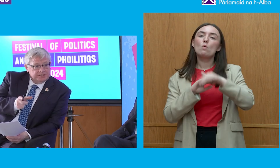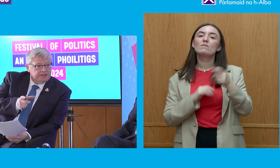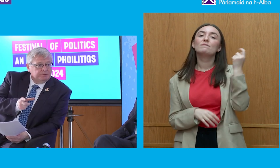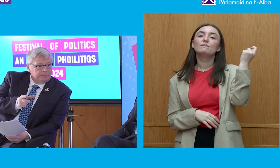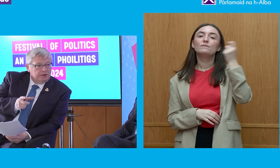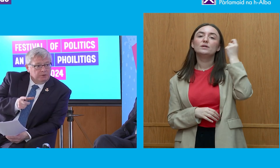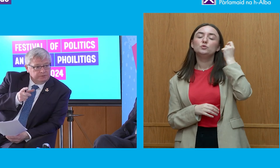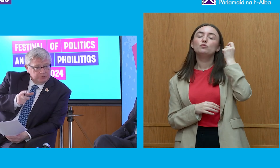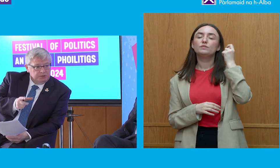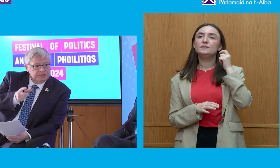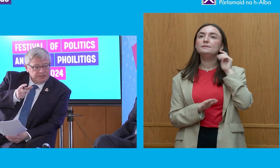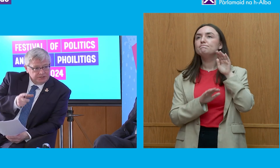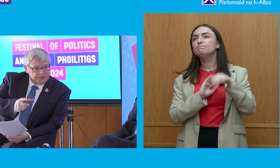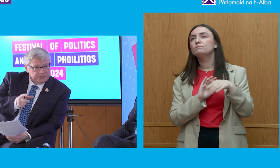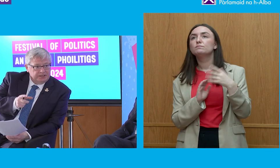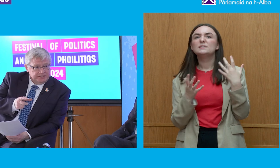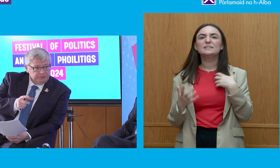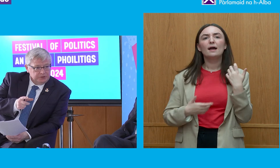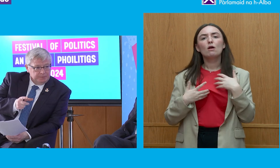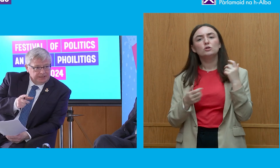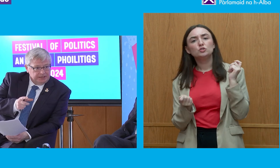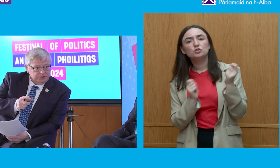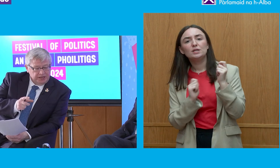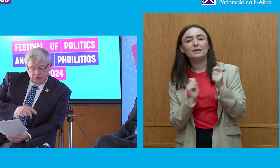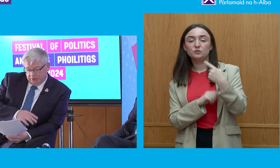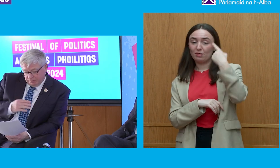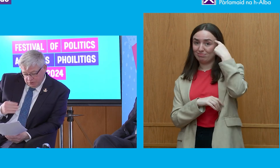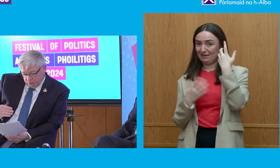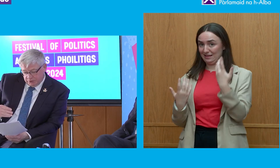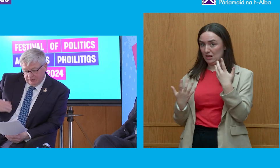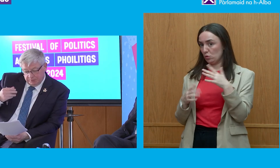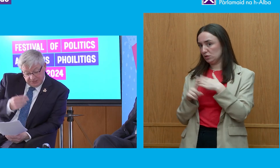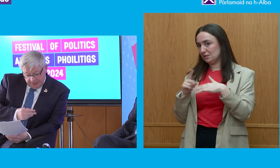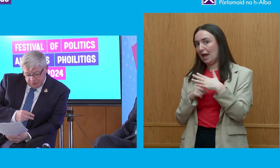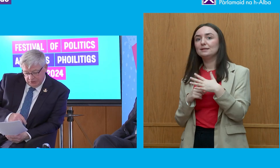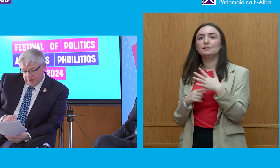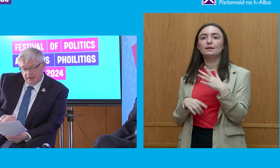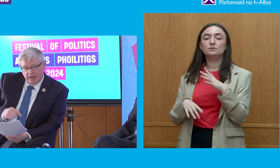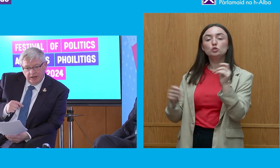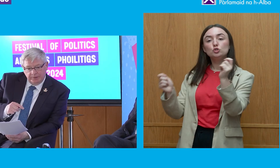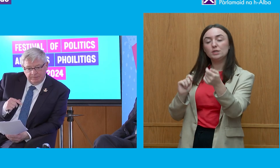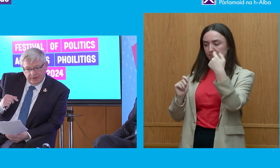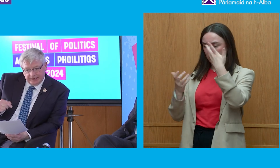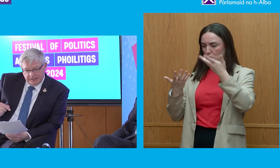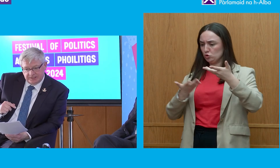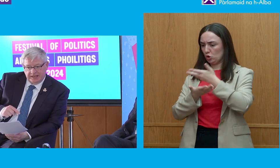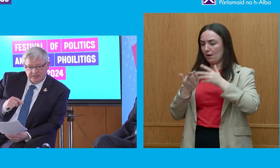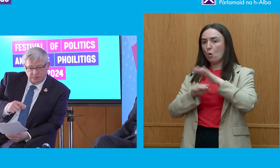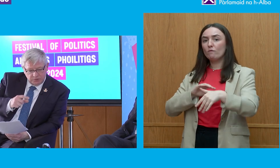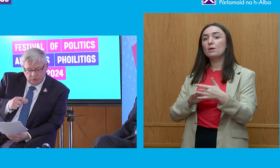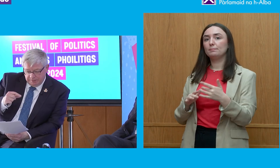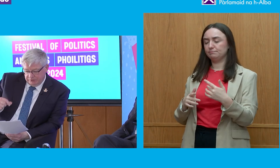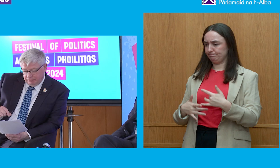we're at a similar time of communities and society fundamentally changing, and we've talked about the perception against